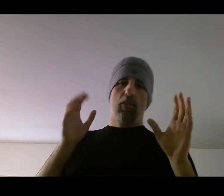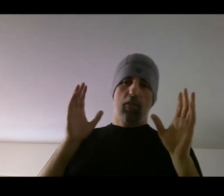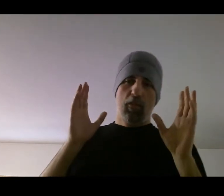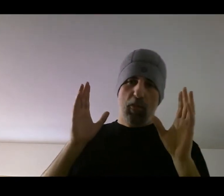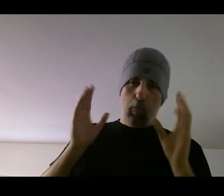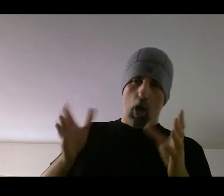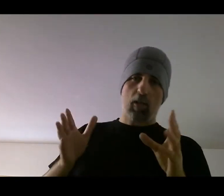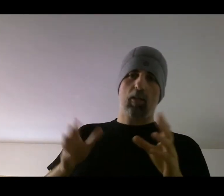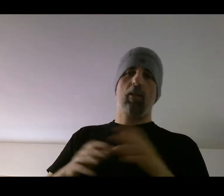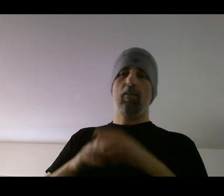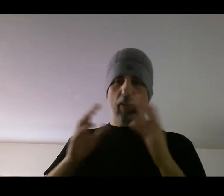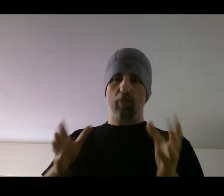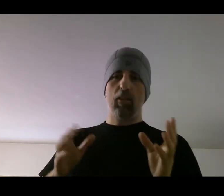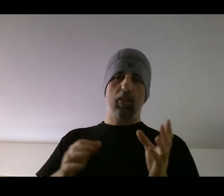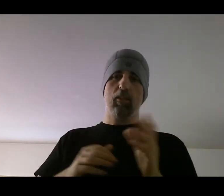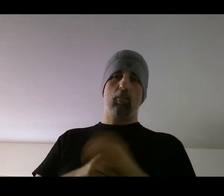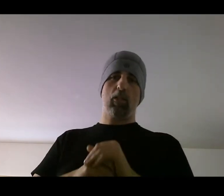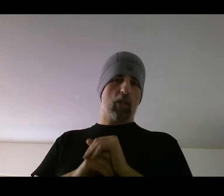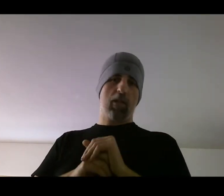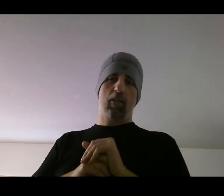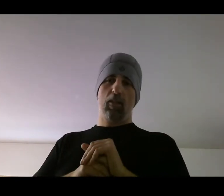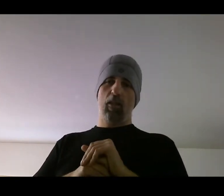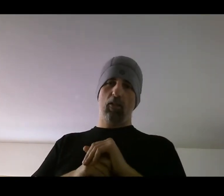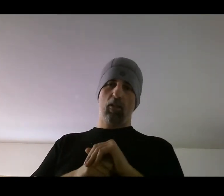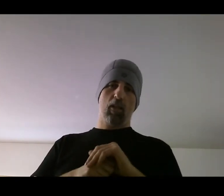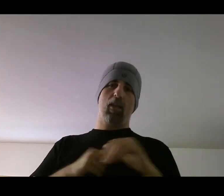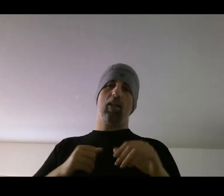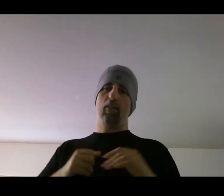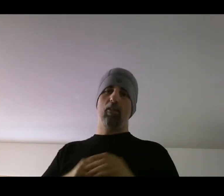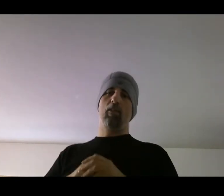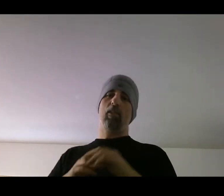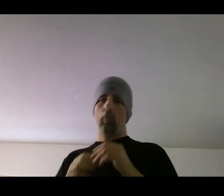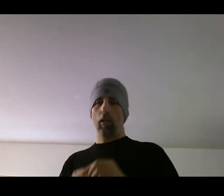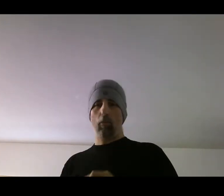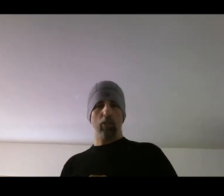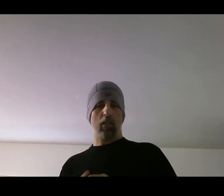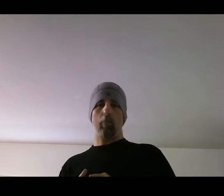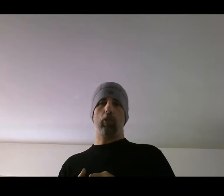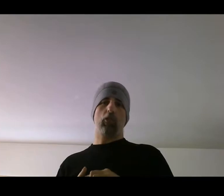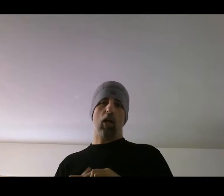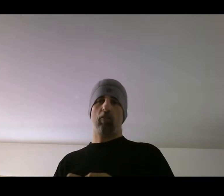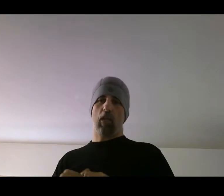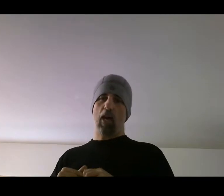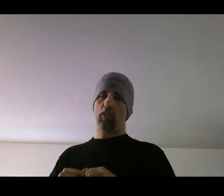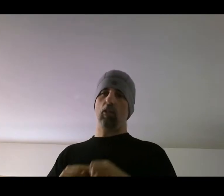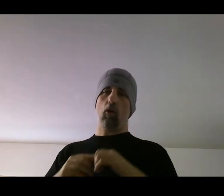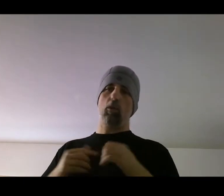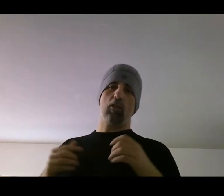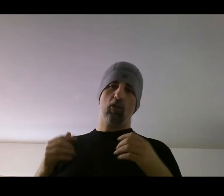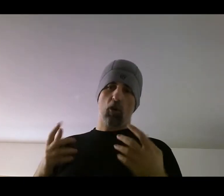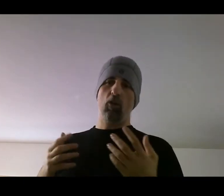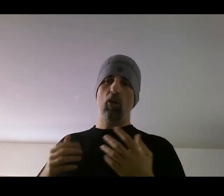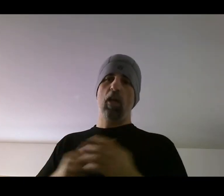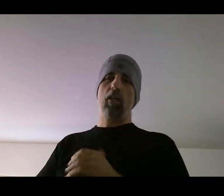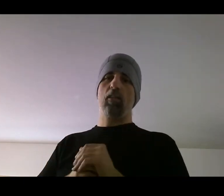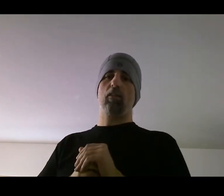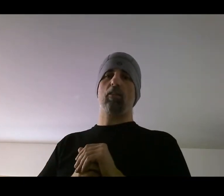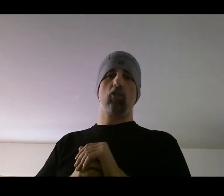the block definitely needs to be strengthened and you, you need to be able to set up your shots. If the guy is going to go into the turtle, he is, should